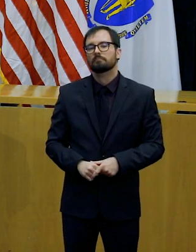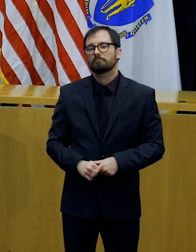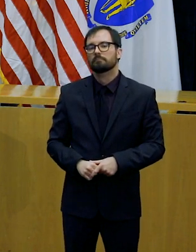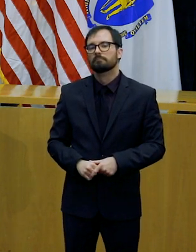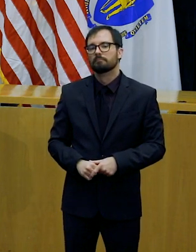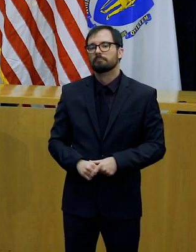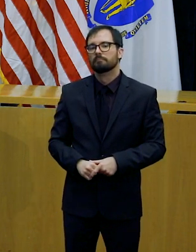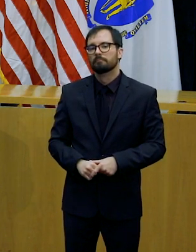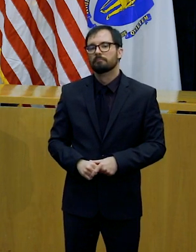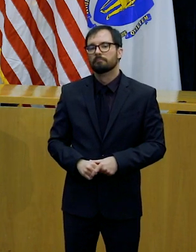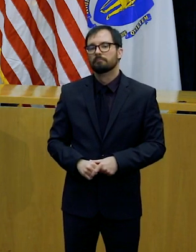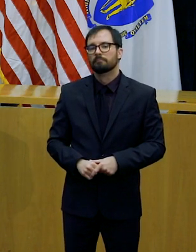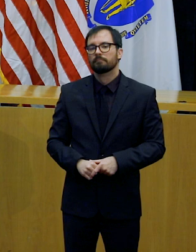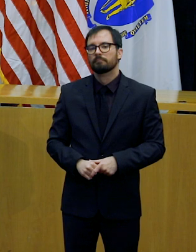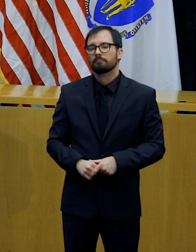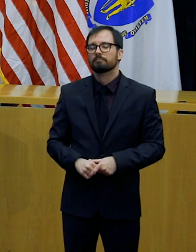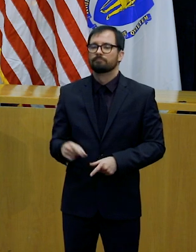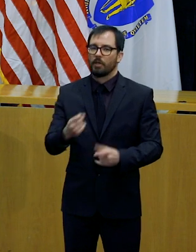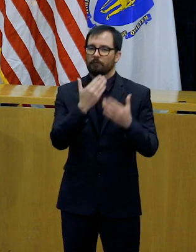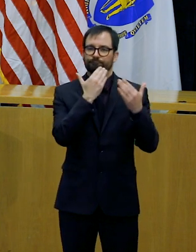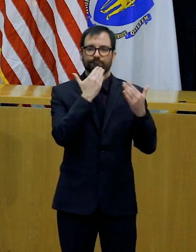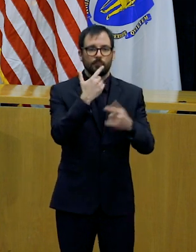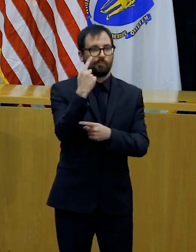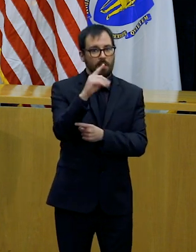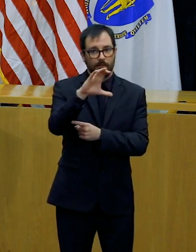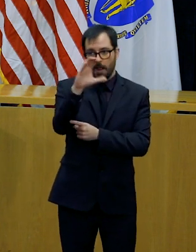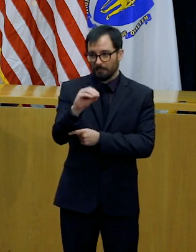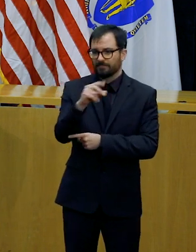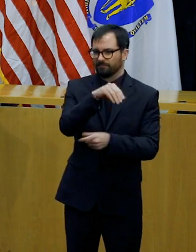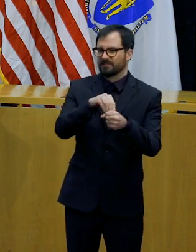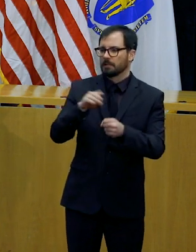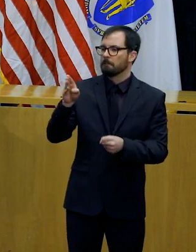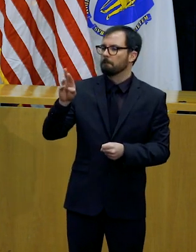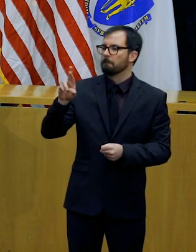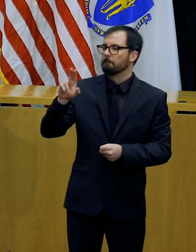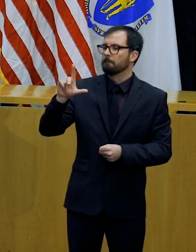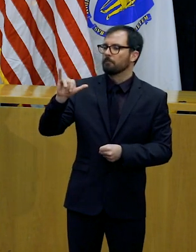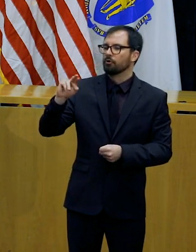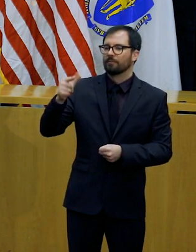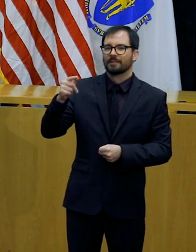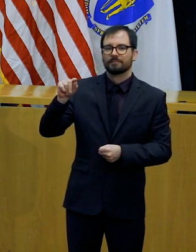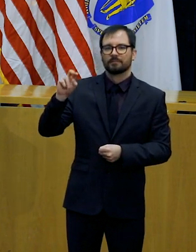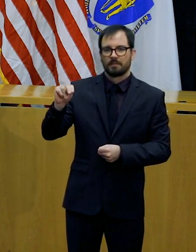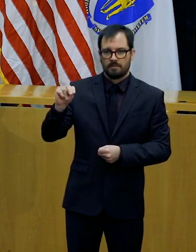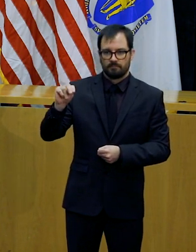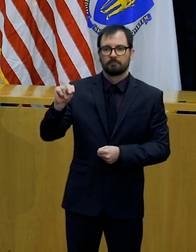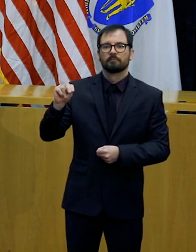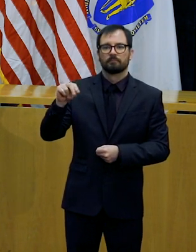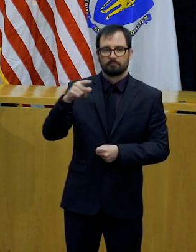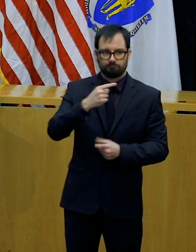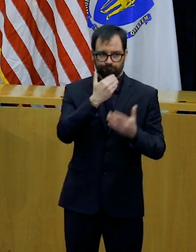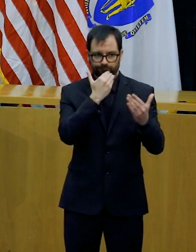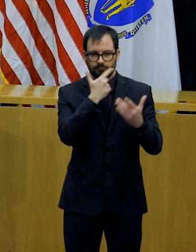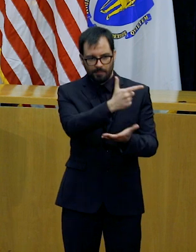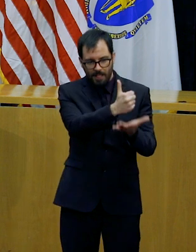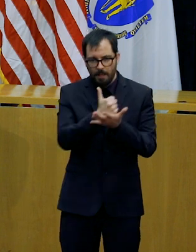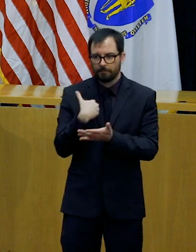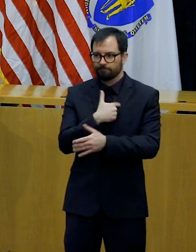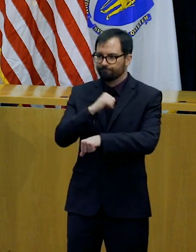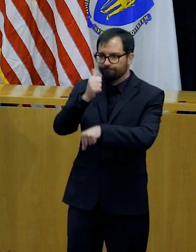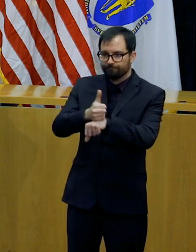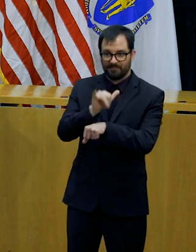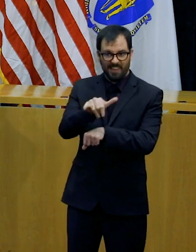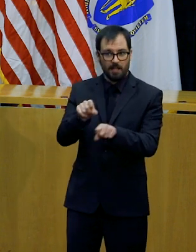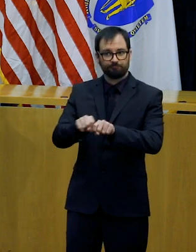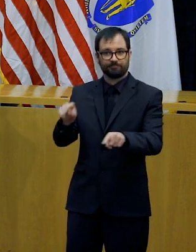Massachusetts. We've been working hard, as many of you know, to also deal with red tape where we can, to give our agencies and our cities and towns